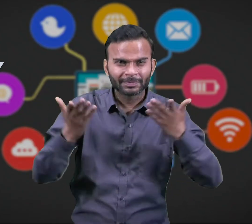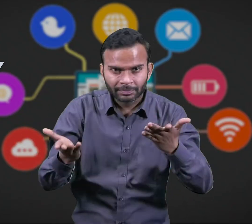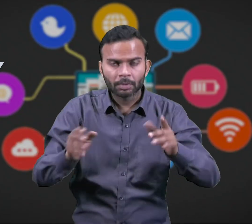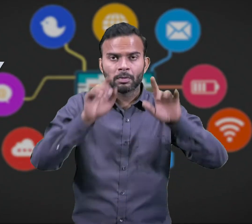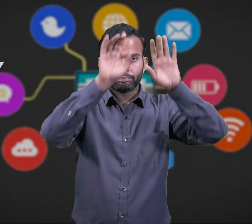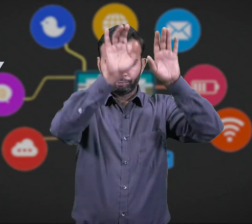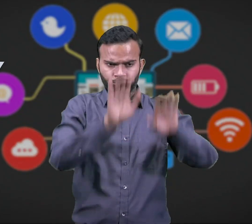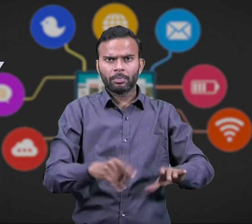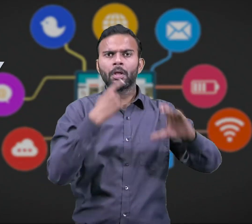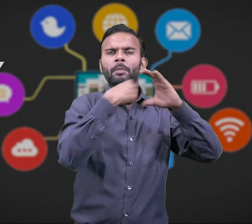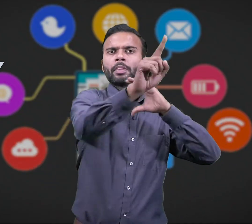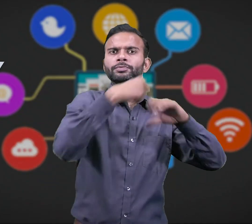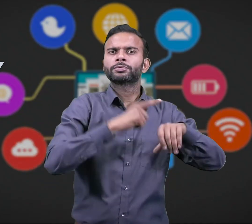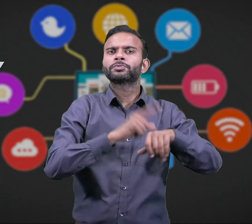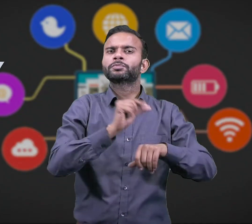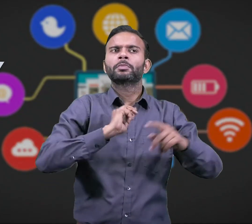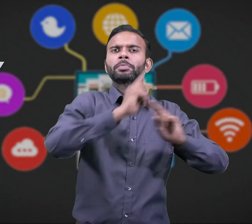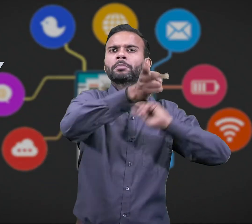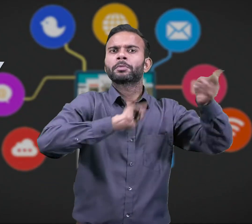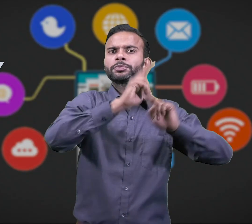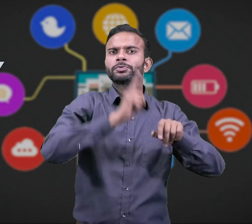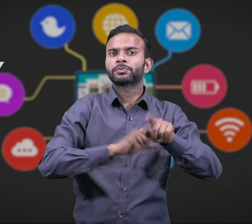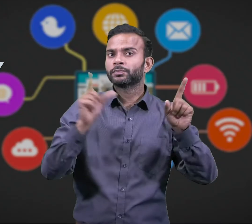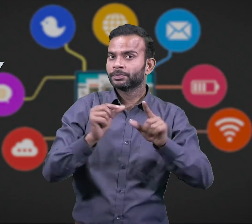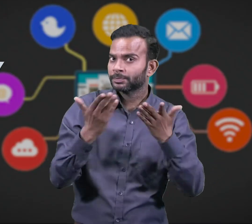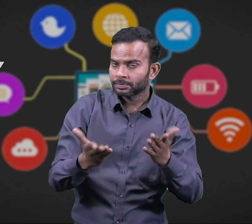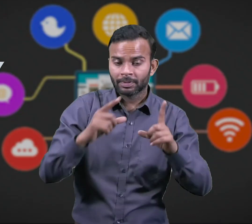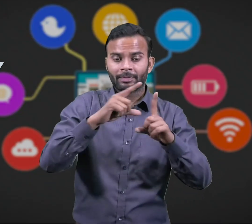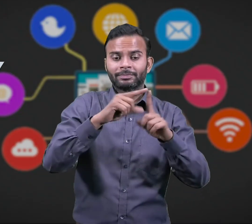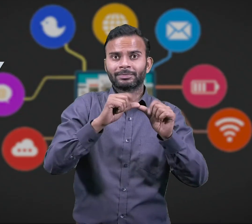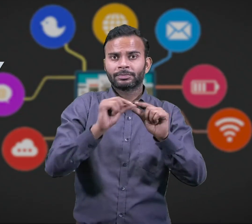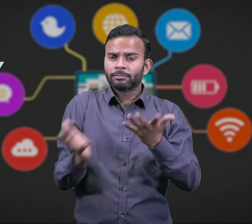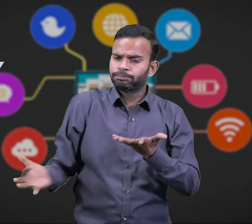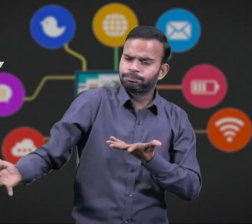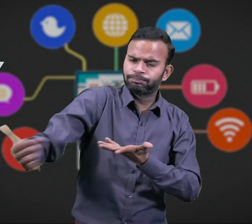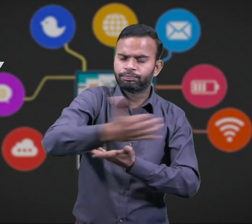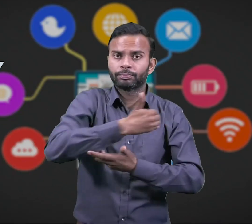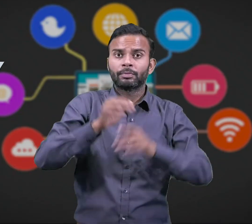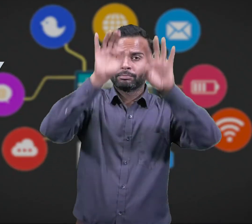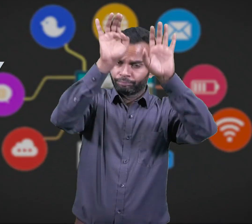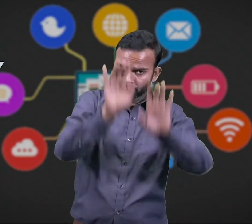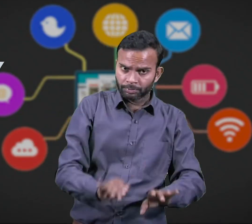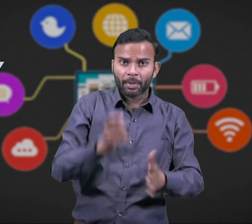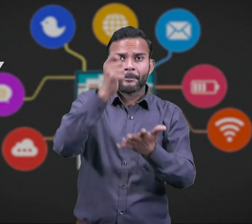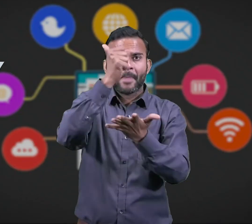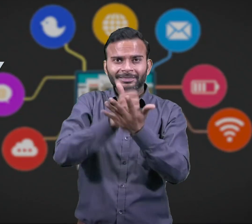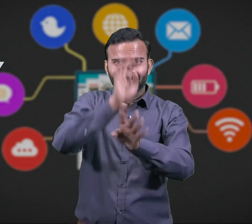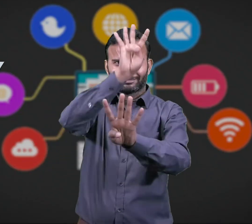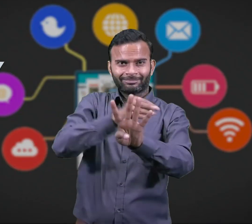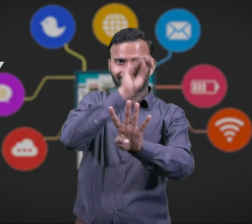And with computer, now we can easily mail in less time. Also, can work on Excel